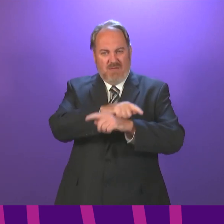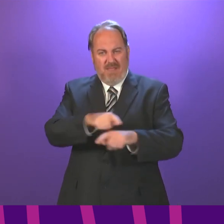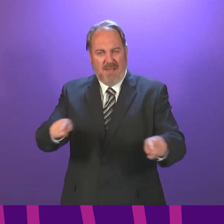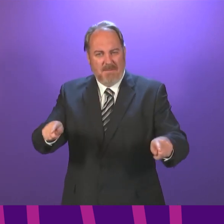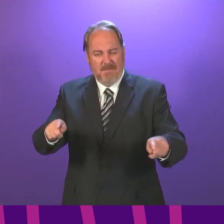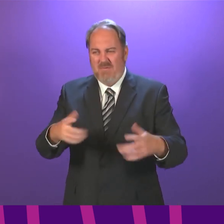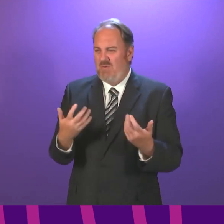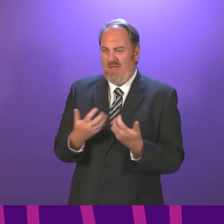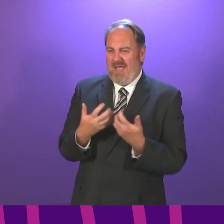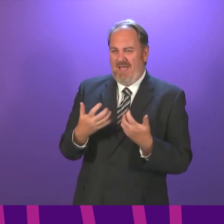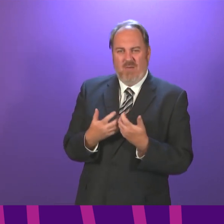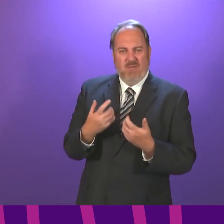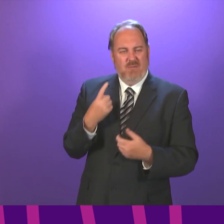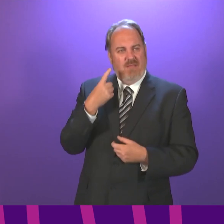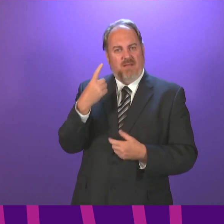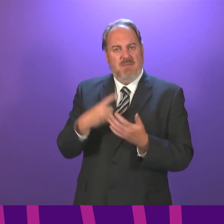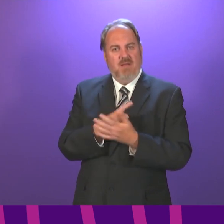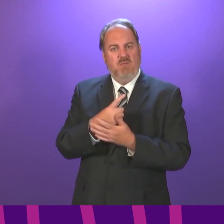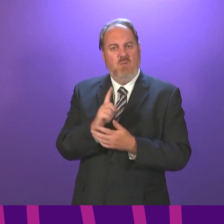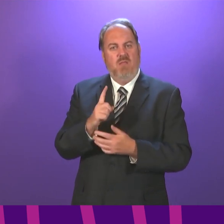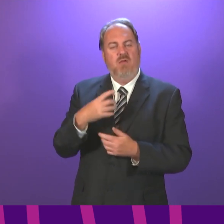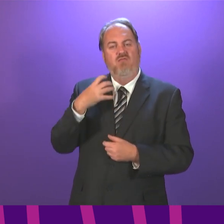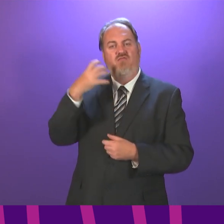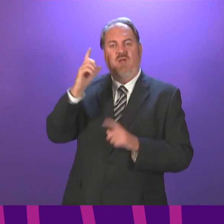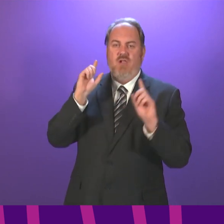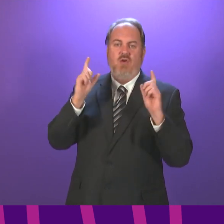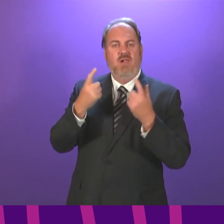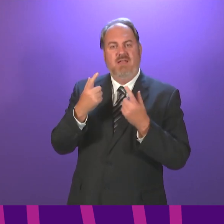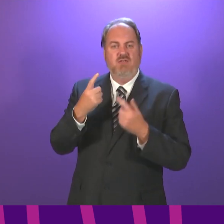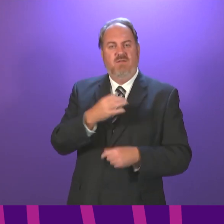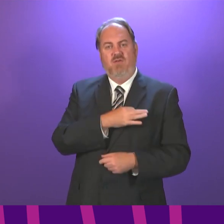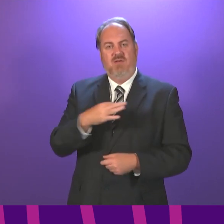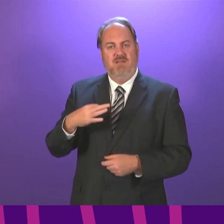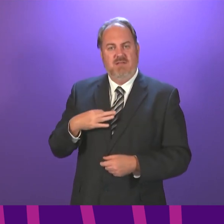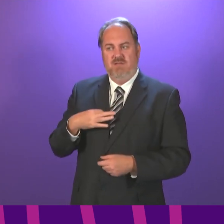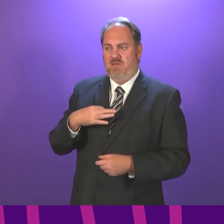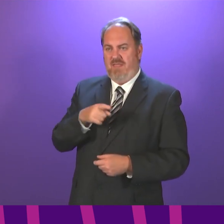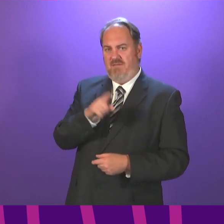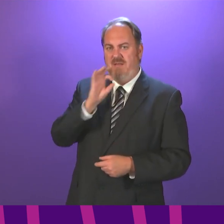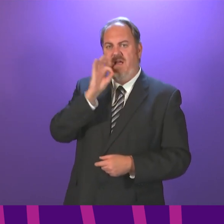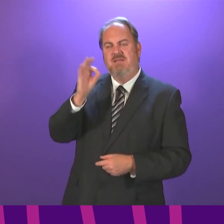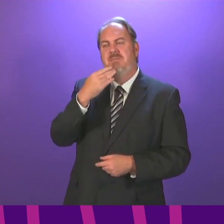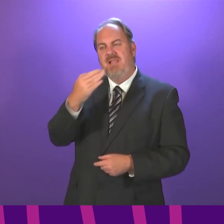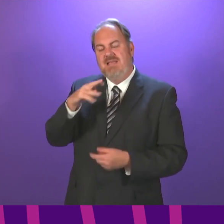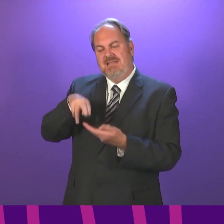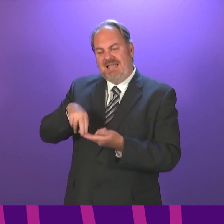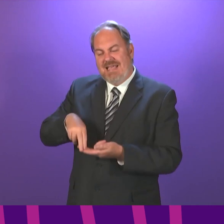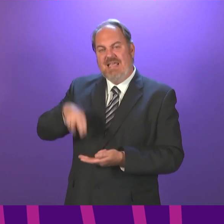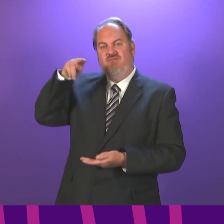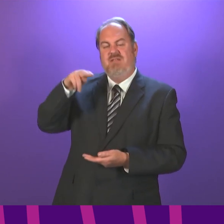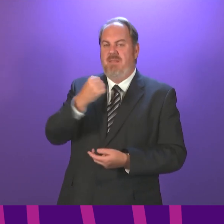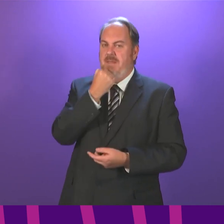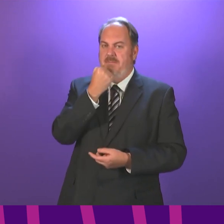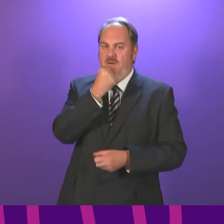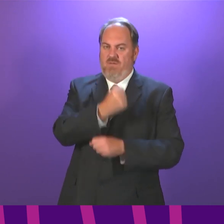responses to the Royal College of General Practitioners, who are calling on her to boost the GP workforce? Ms.